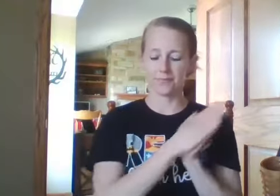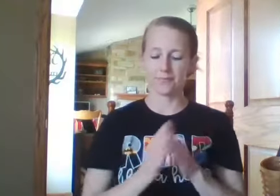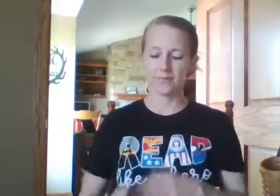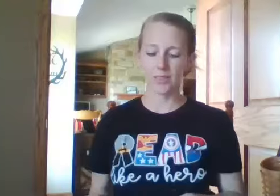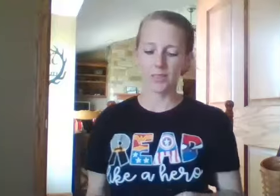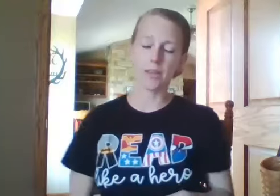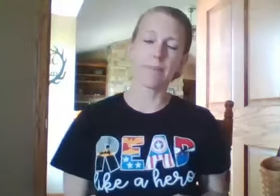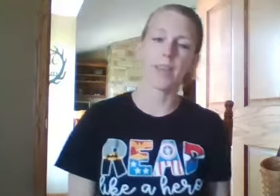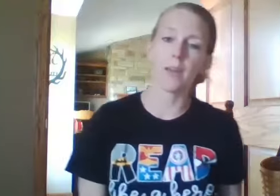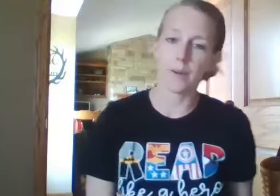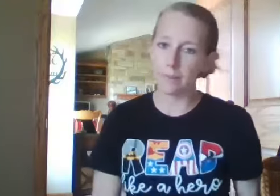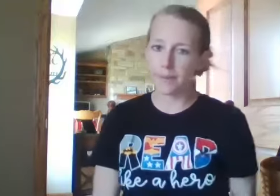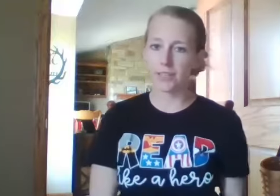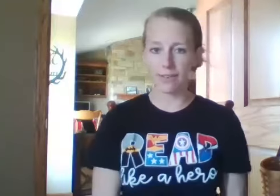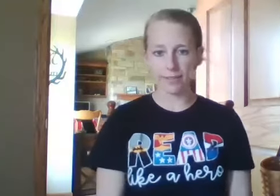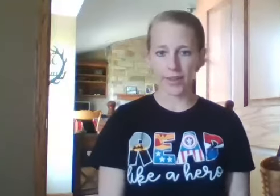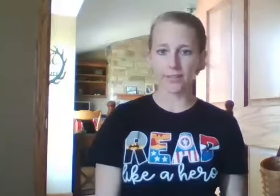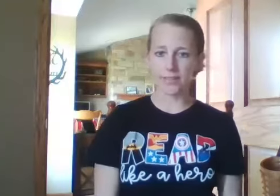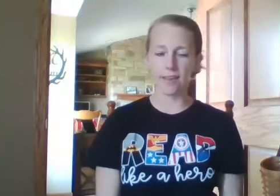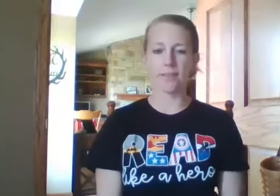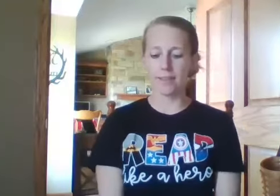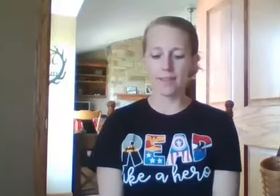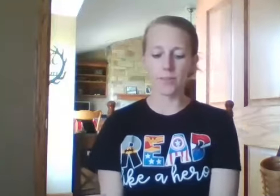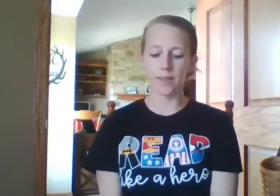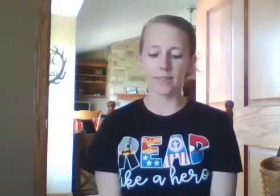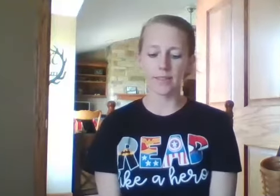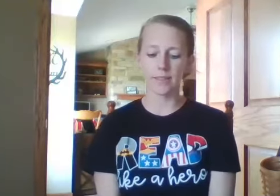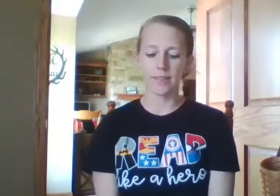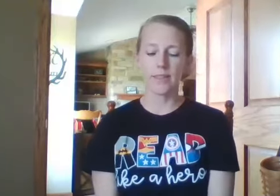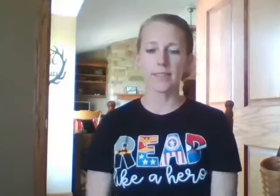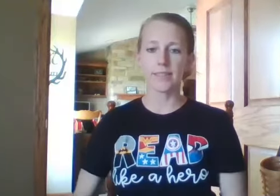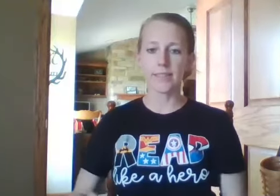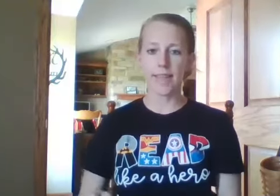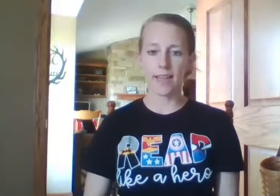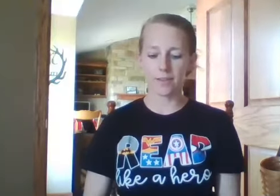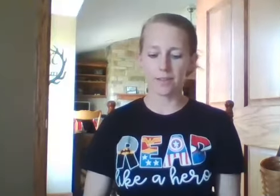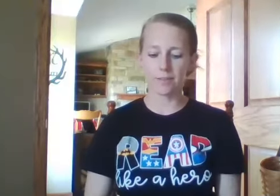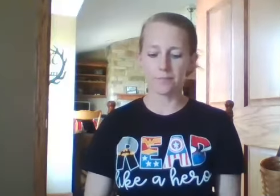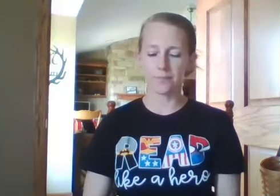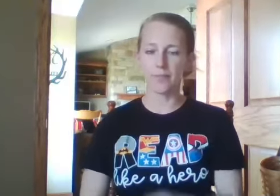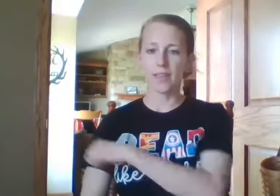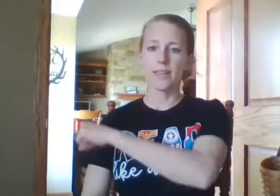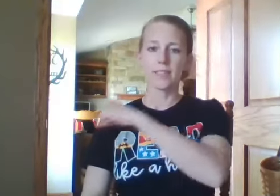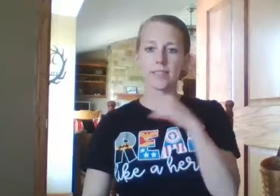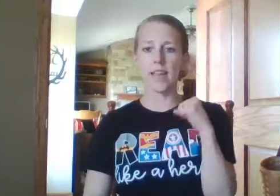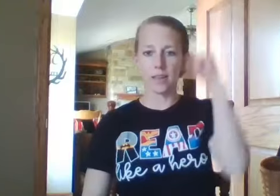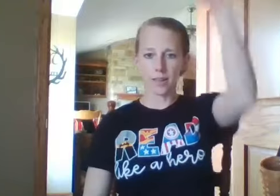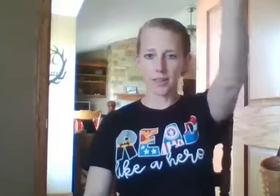Good job. Okay, we're gonna punch out the final sound in these words. Stale, stale,